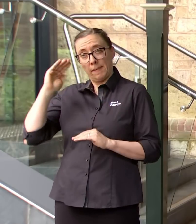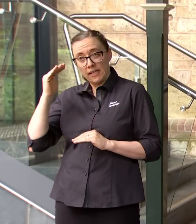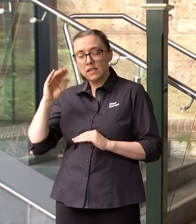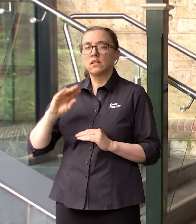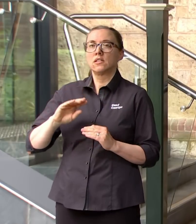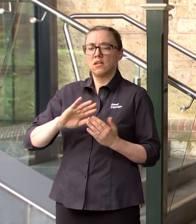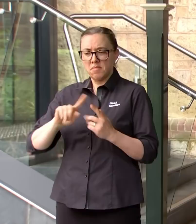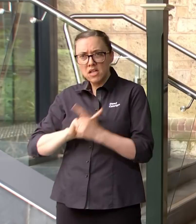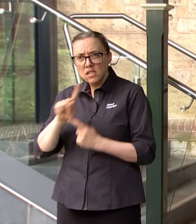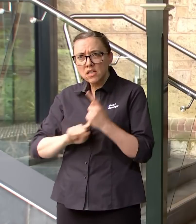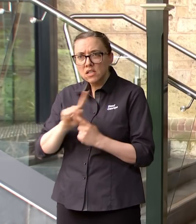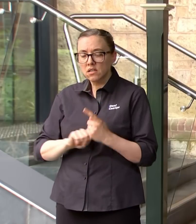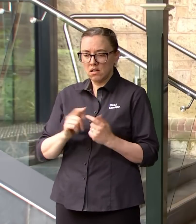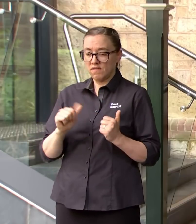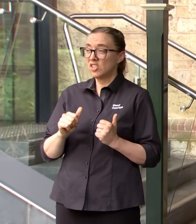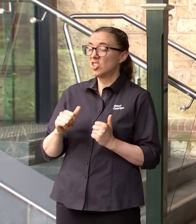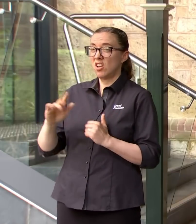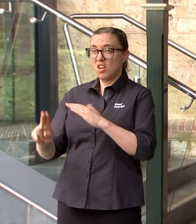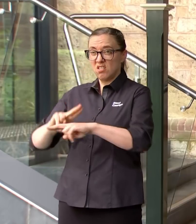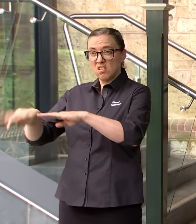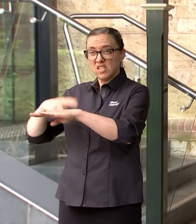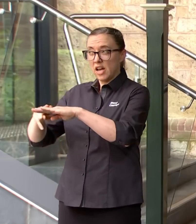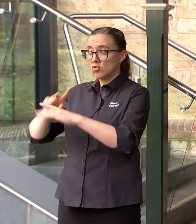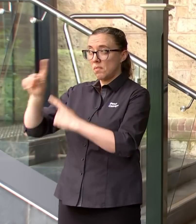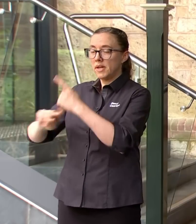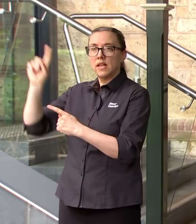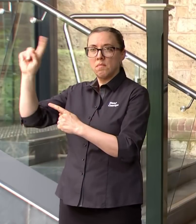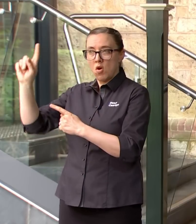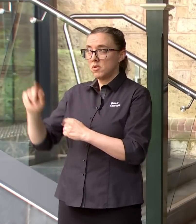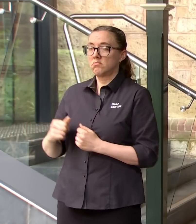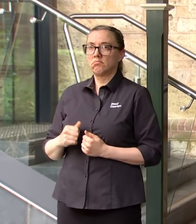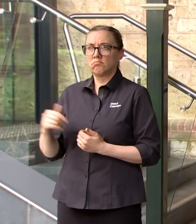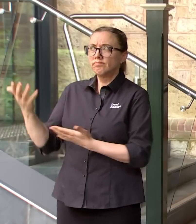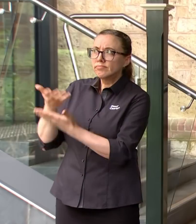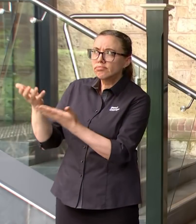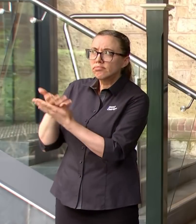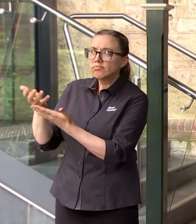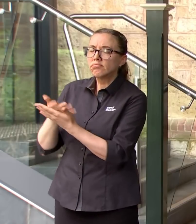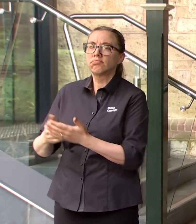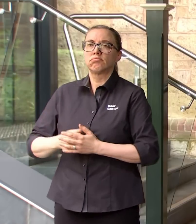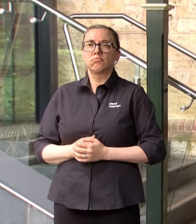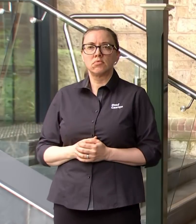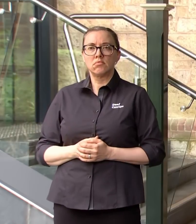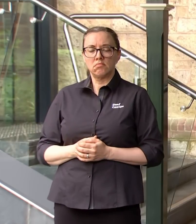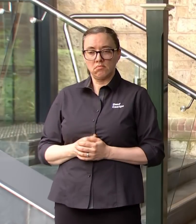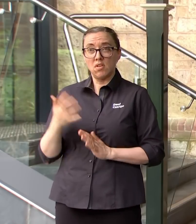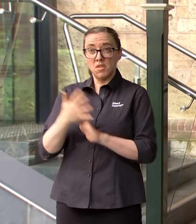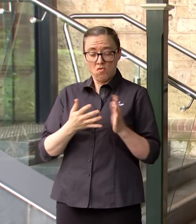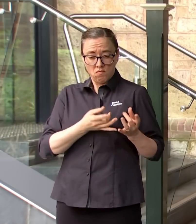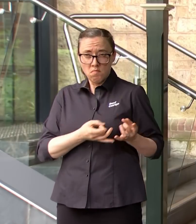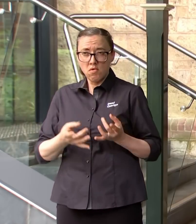meeting going on at the moment. In terms of the COVID ready committee in South Australia we were doing our further the preparation